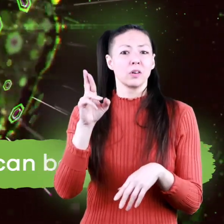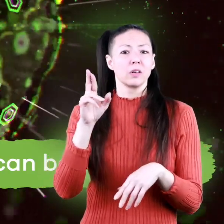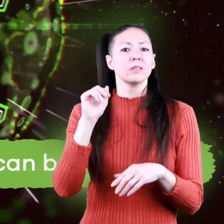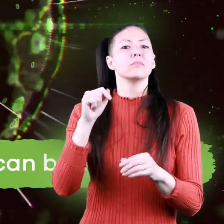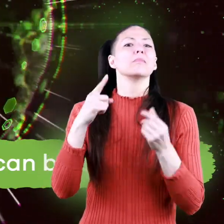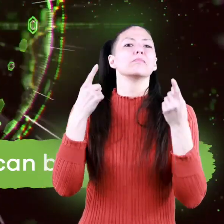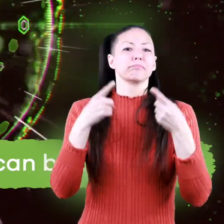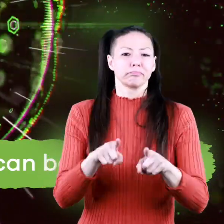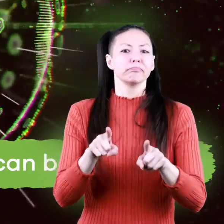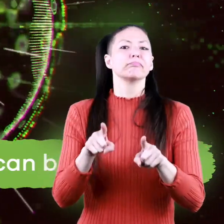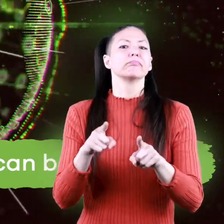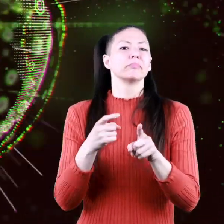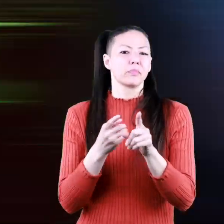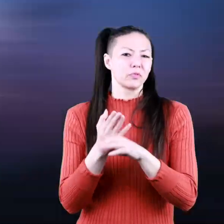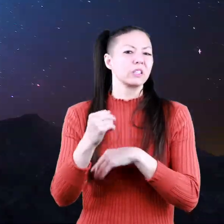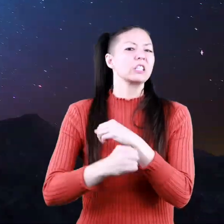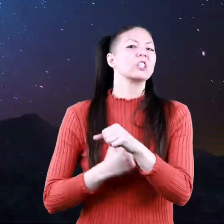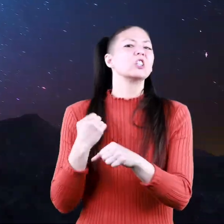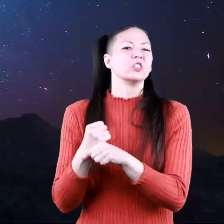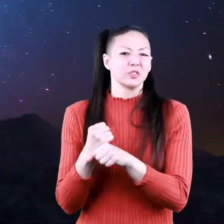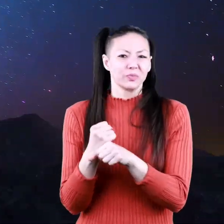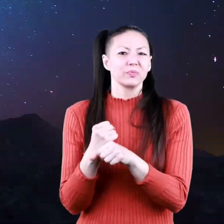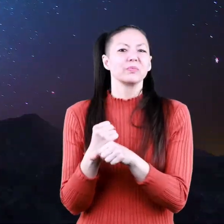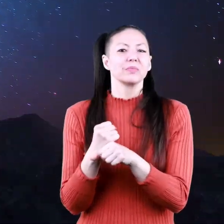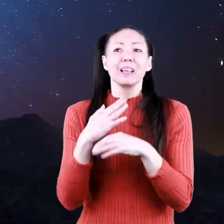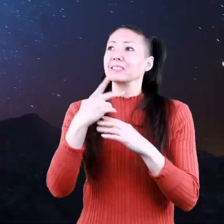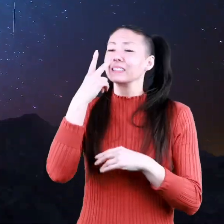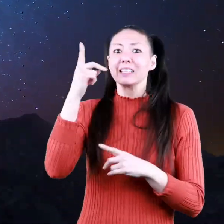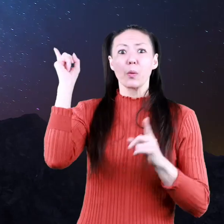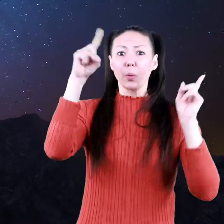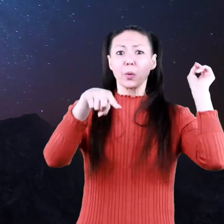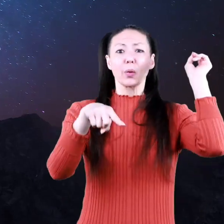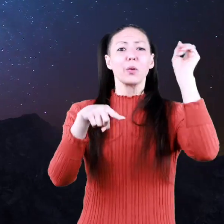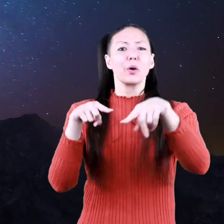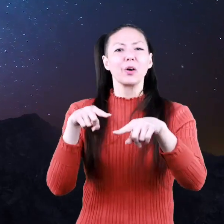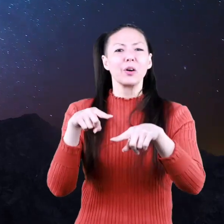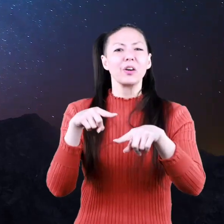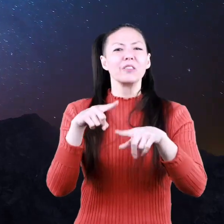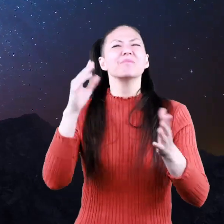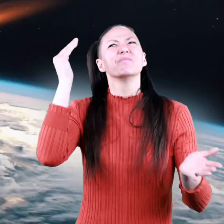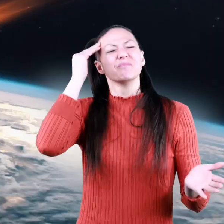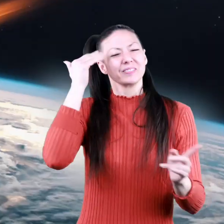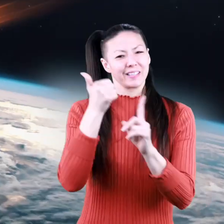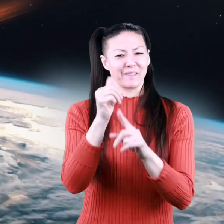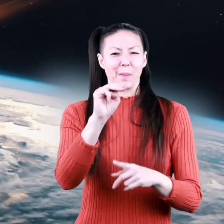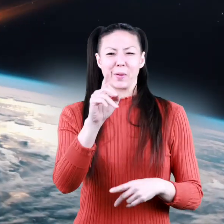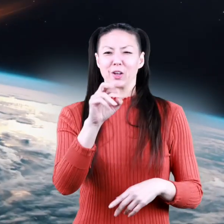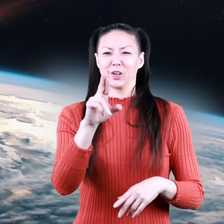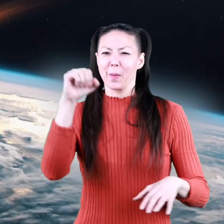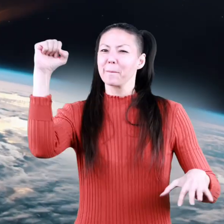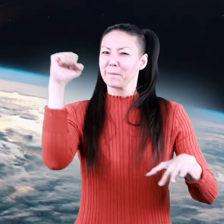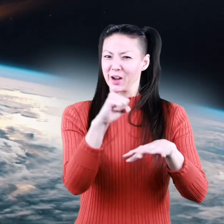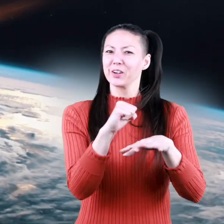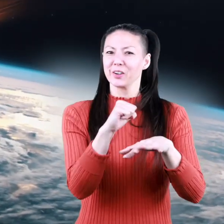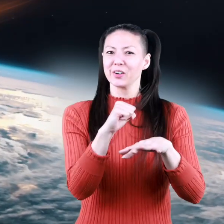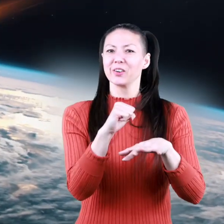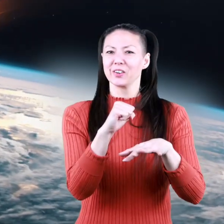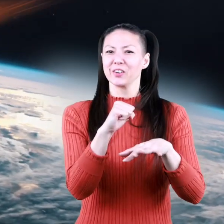year. The next time you see a shooting star, let everyone know it's really a meteor. That was